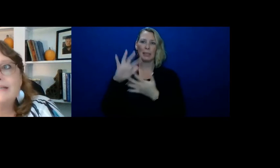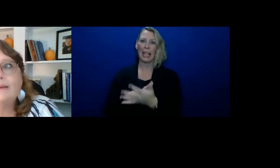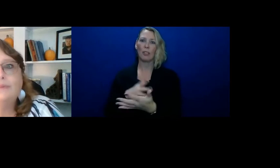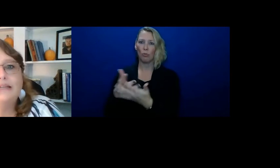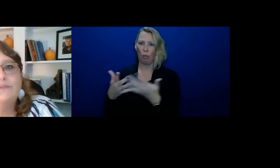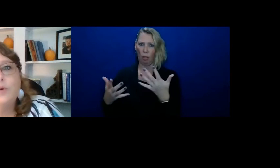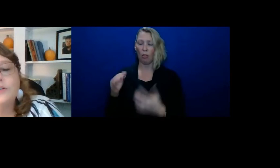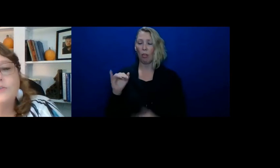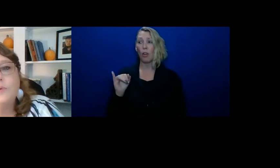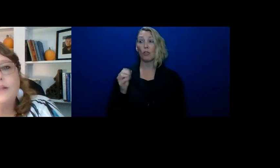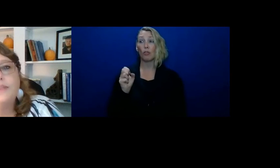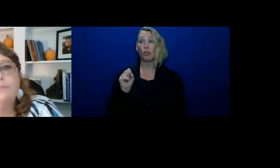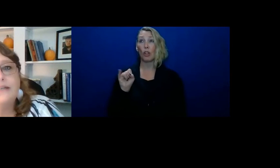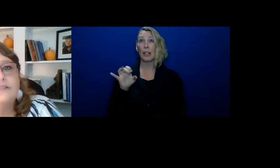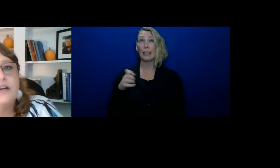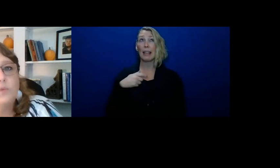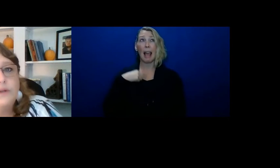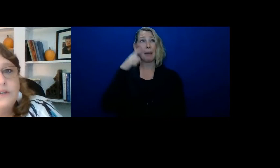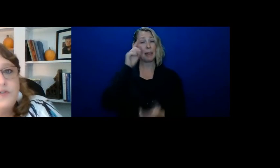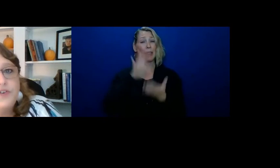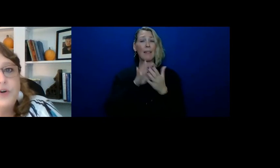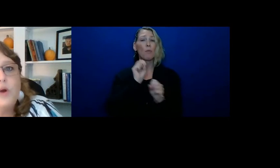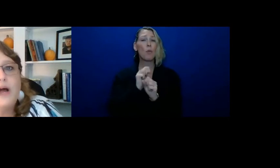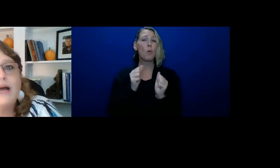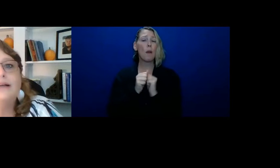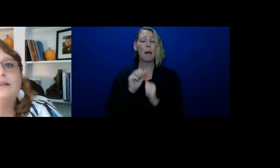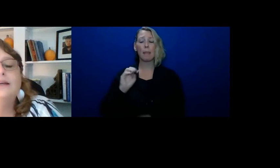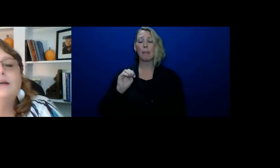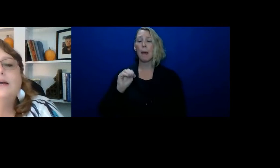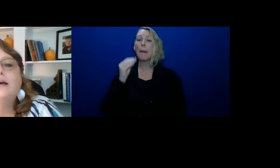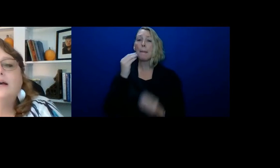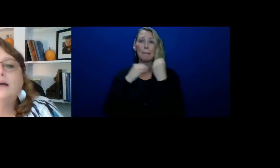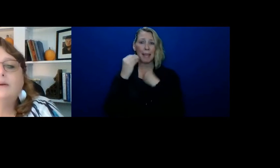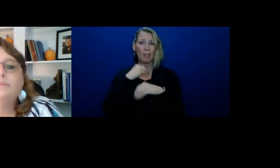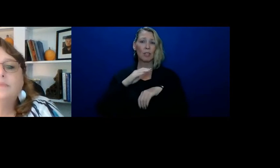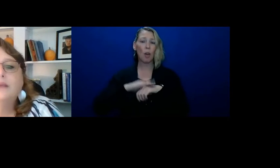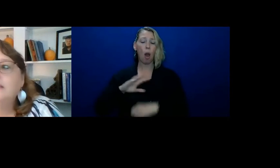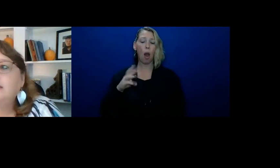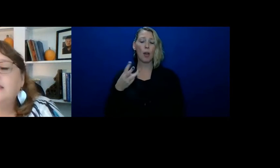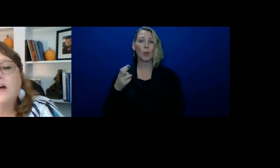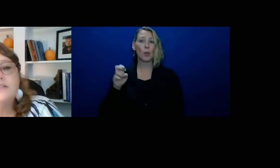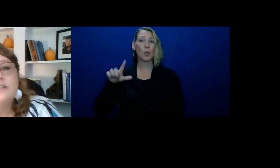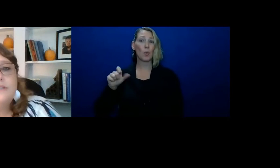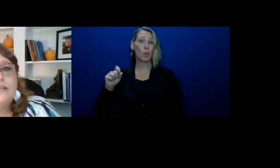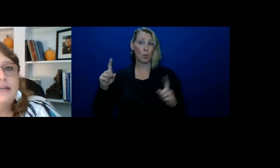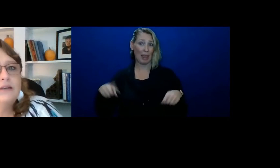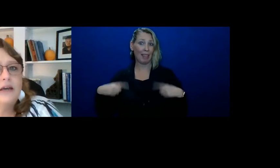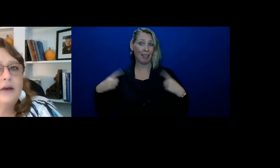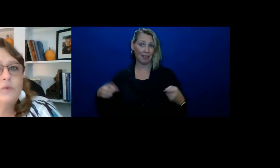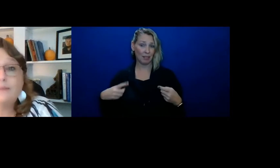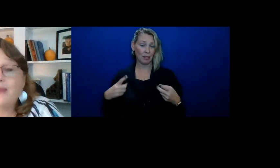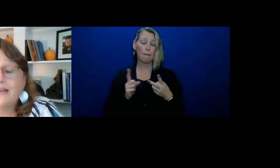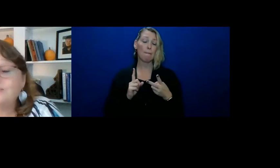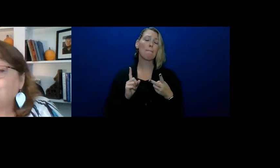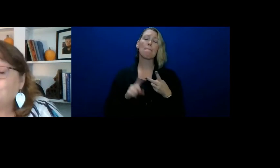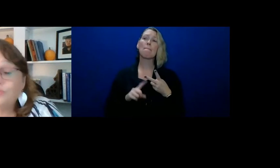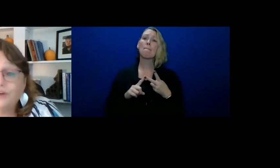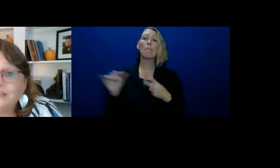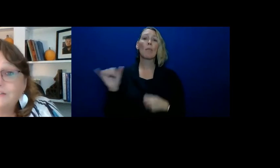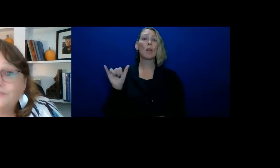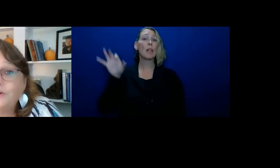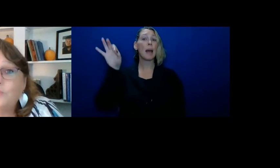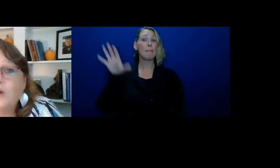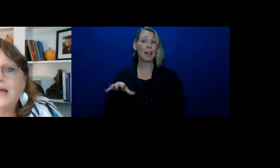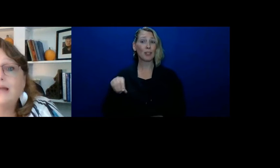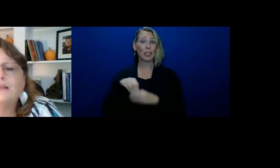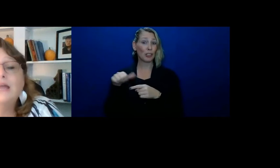Jesse, I believe, worked with Meals on Wheels for a while. He also did was a pastor in